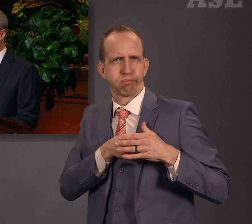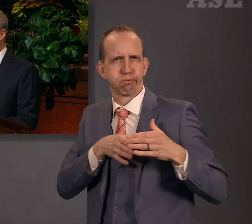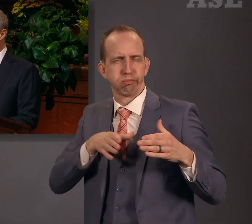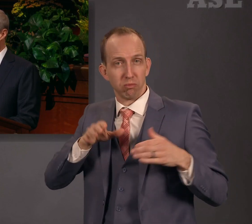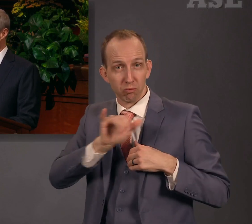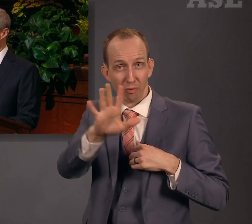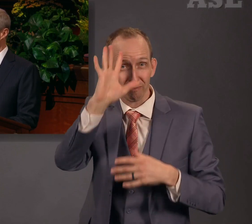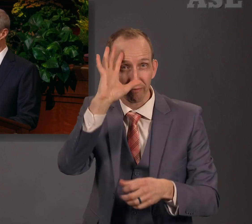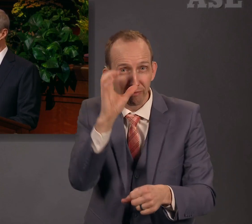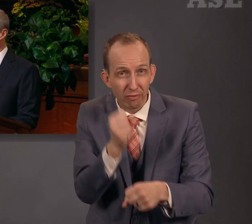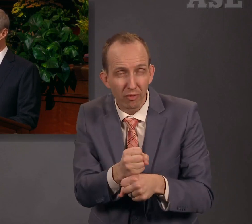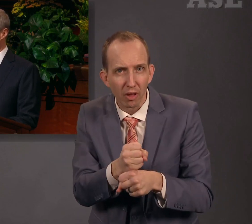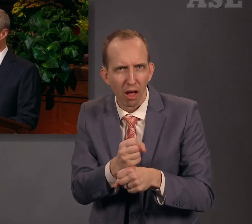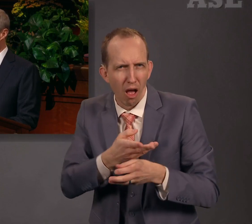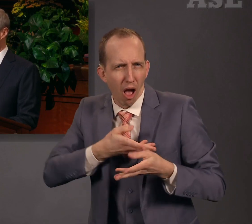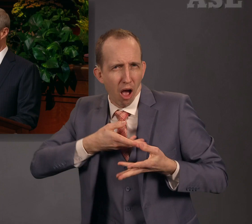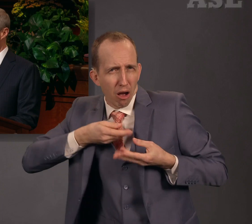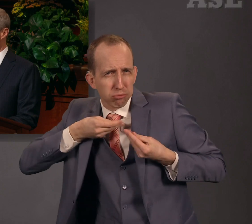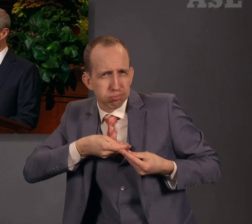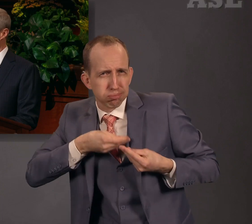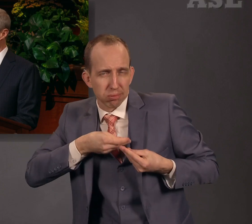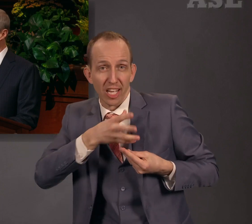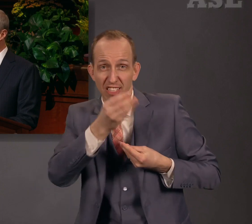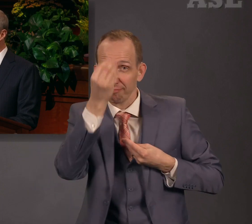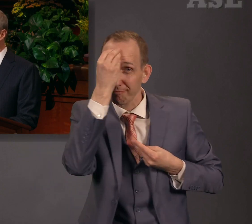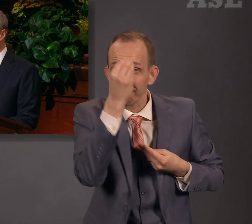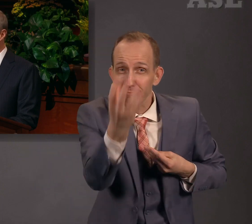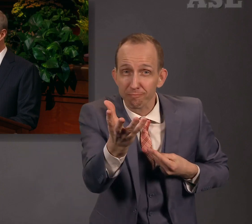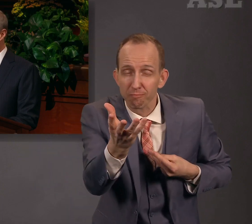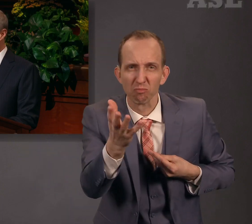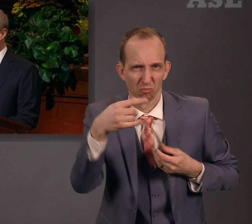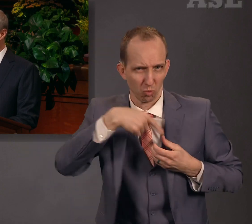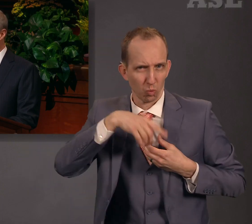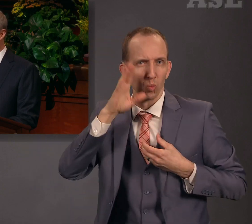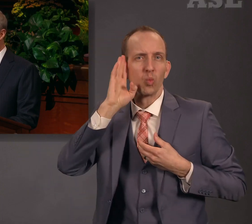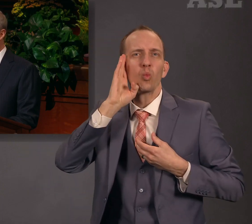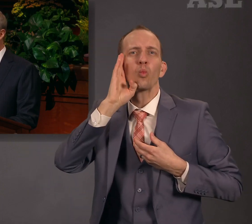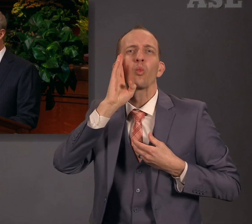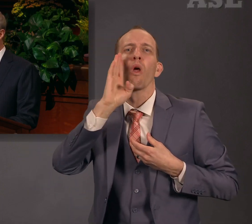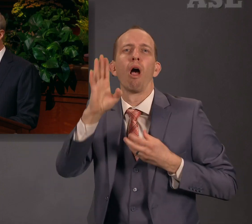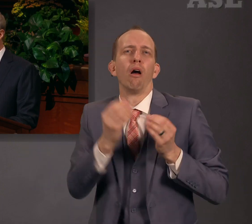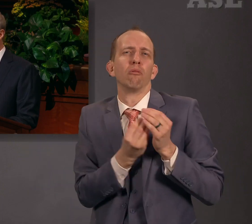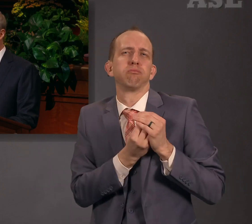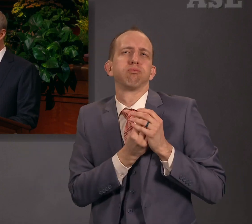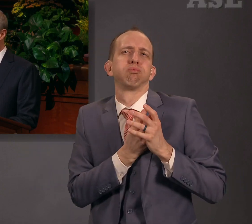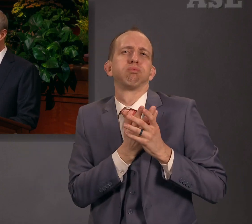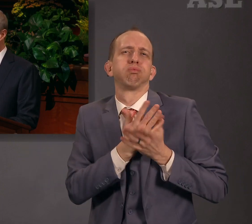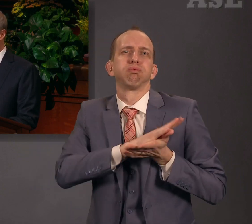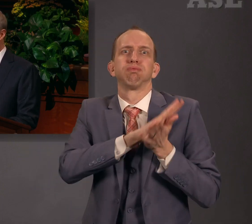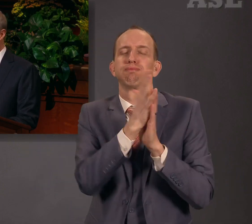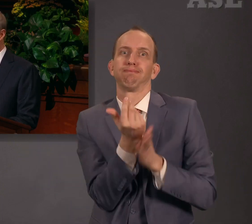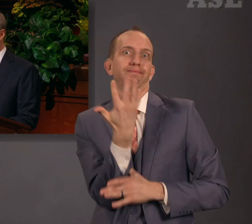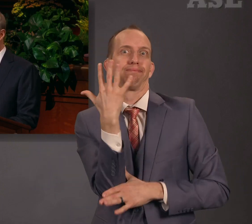And behold, it will become a tree, springing up in you unto everlasting life.